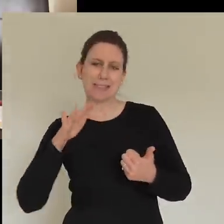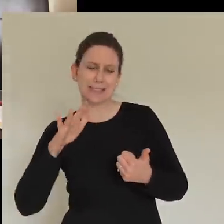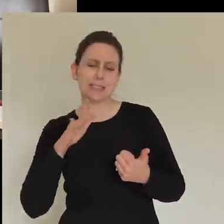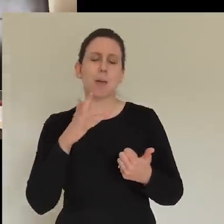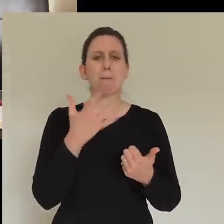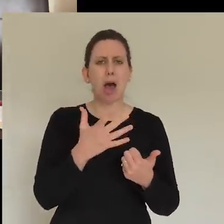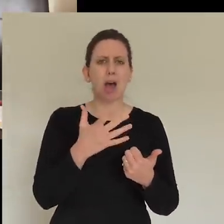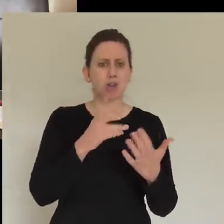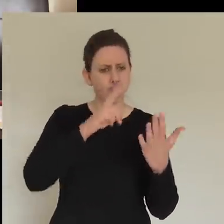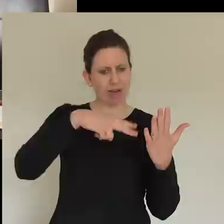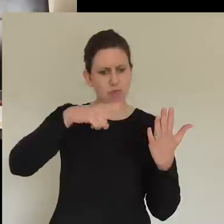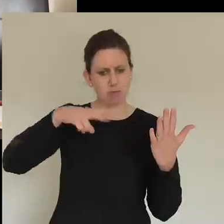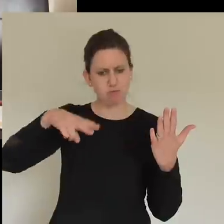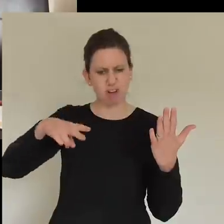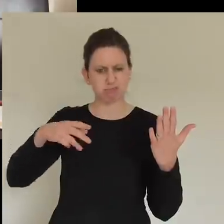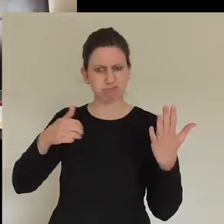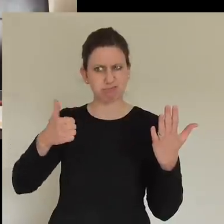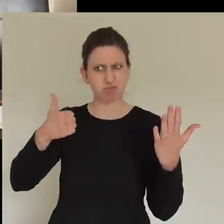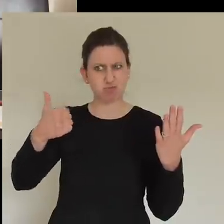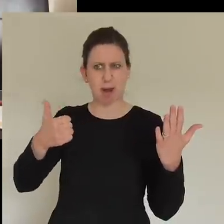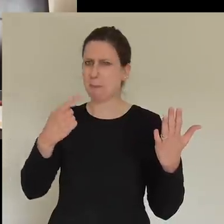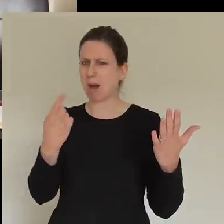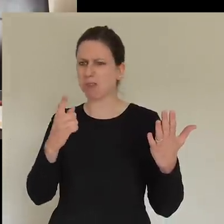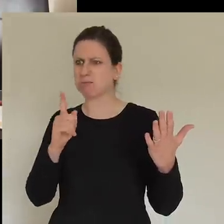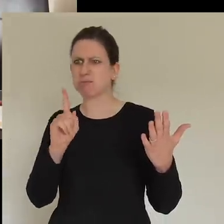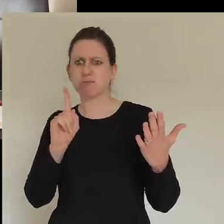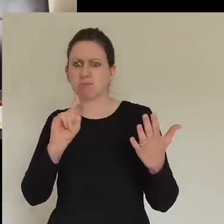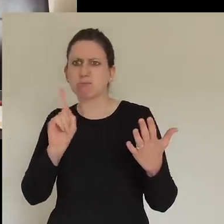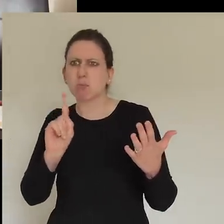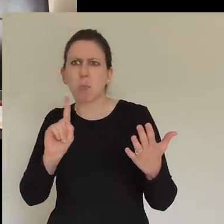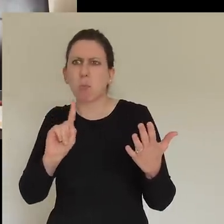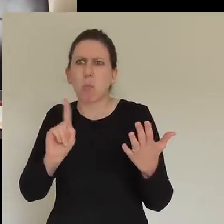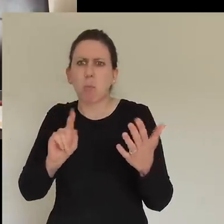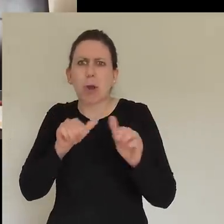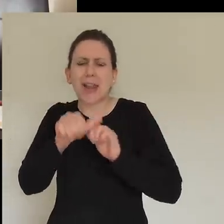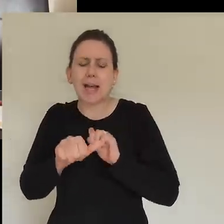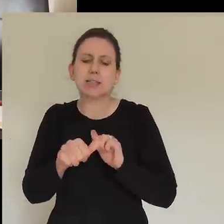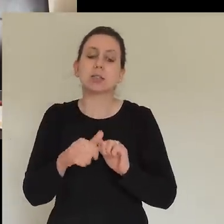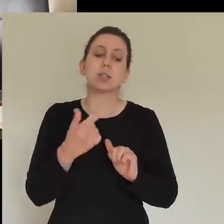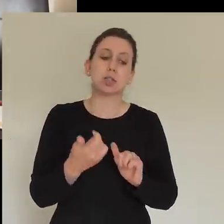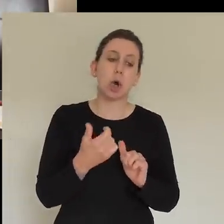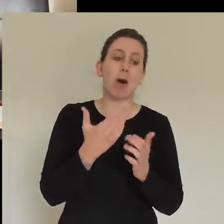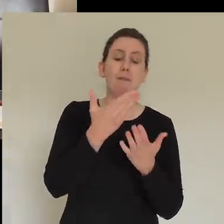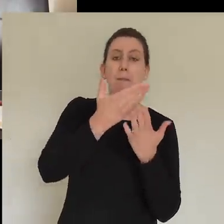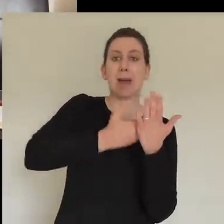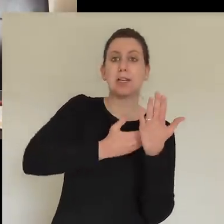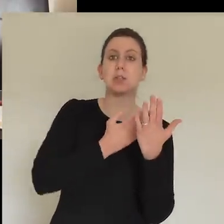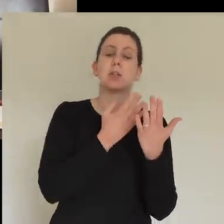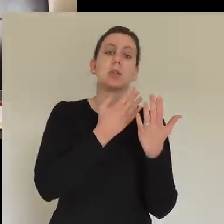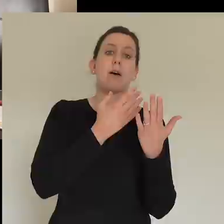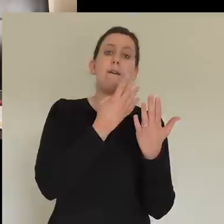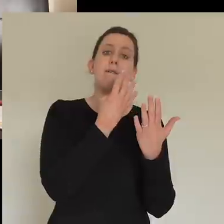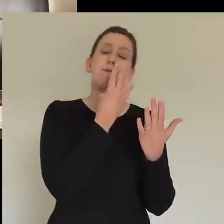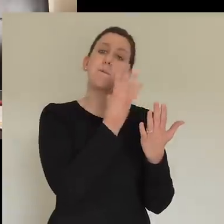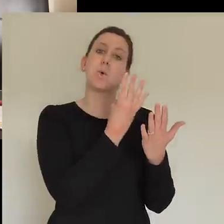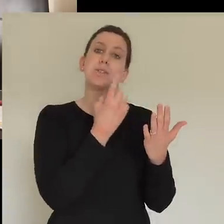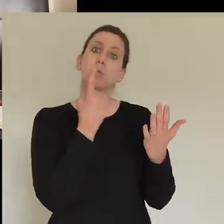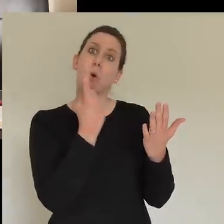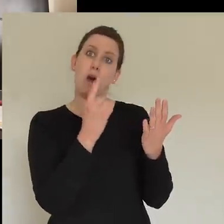wanted to just cover a little bit of that quickly now. So on page 41 at the end of the Walking on Water chapter, one of the Yes But How things to consider